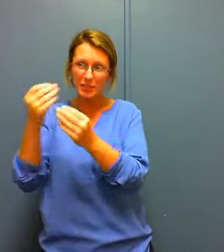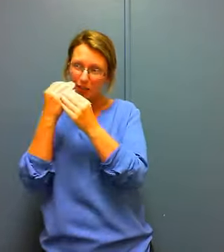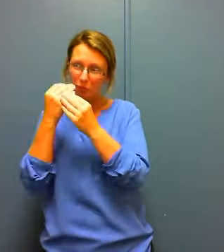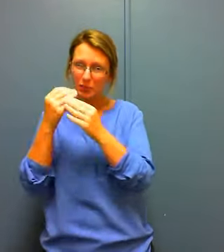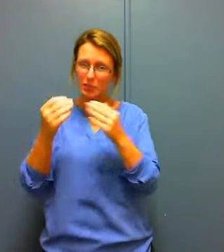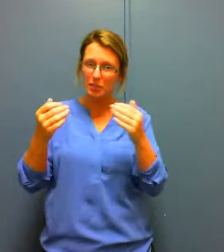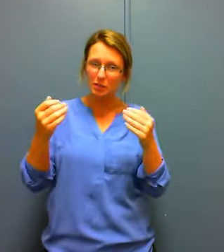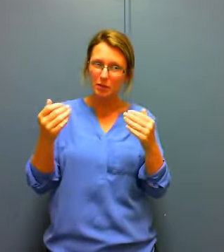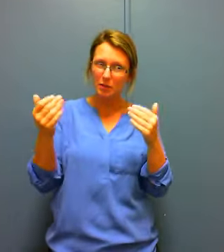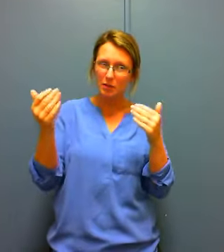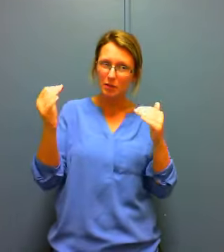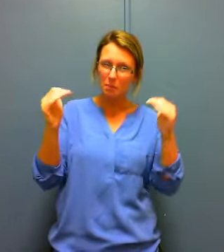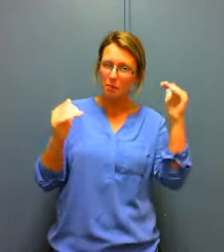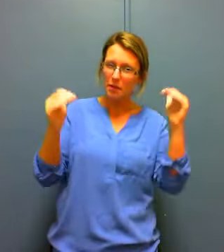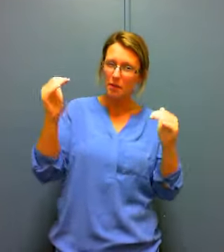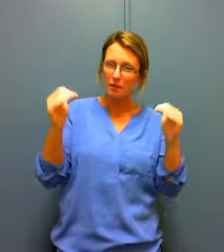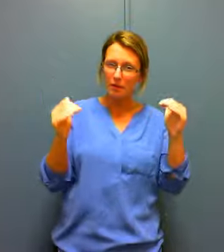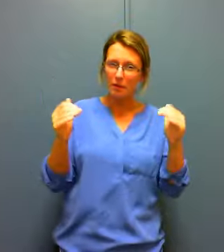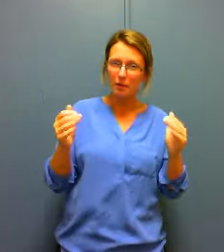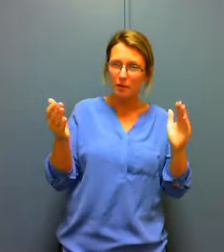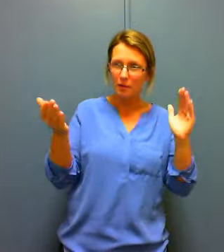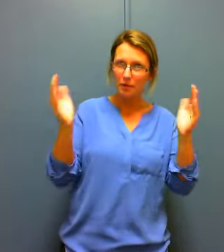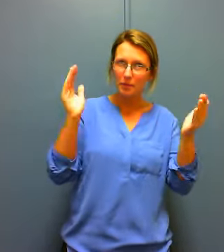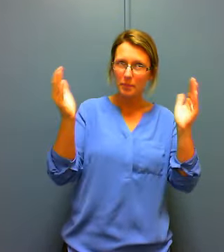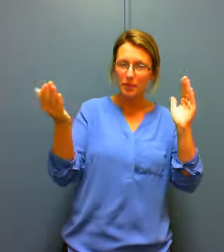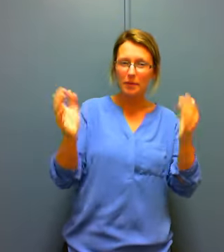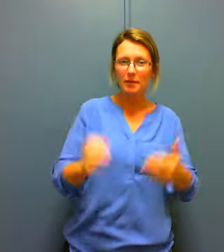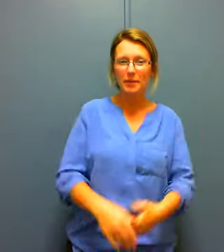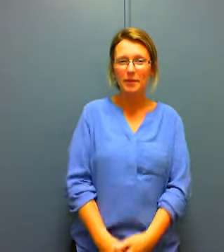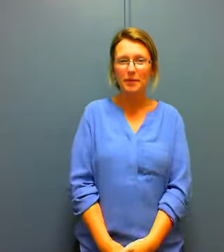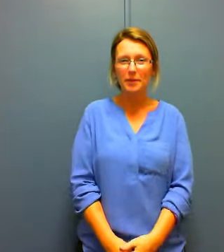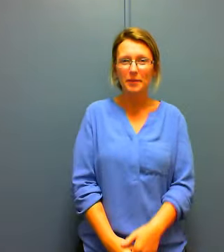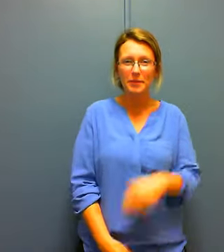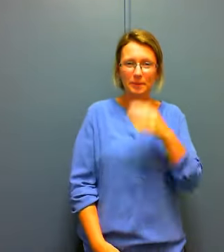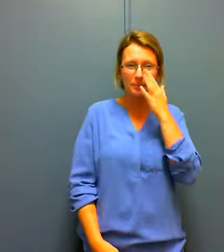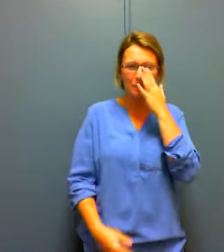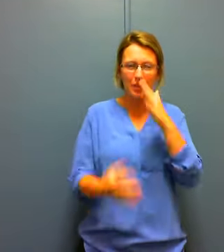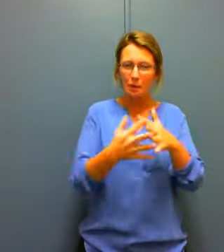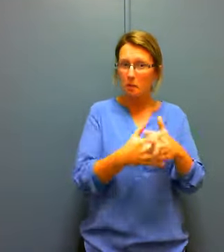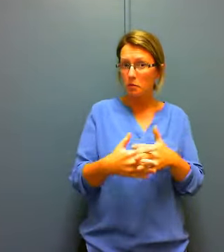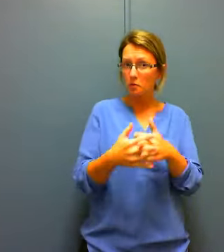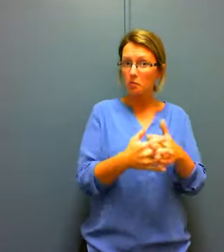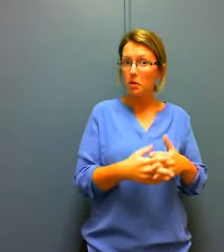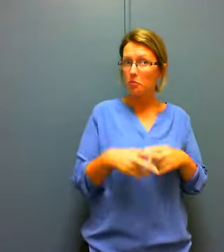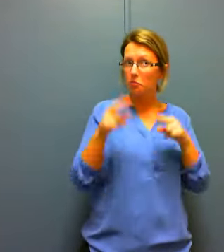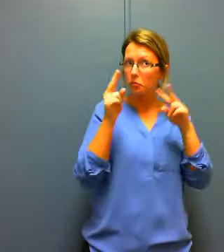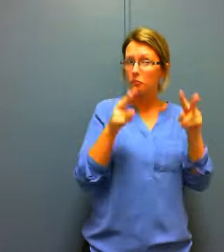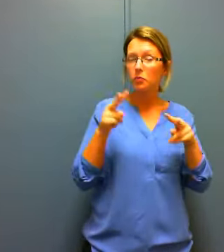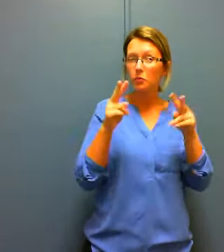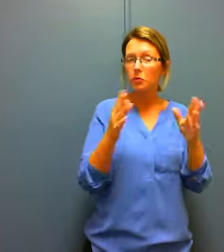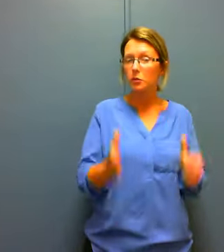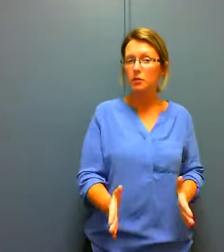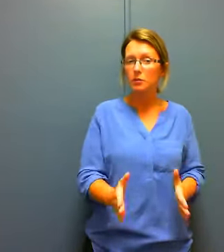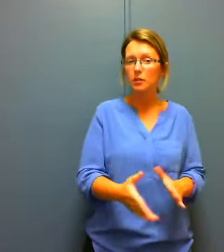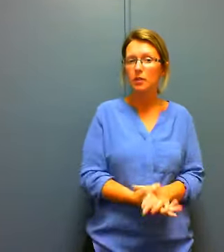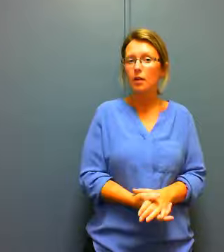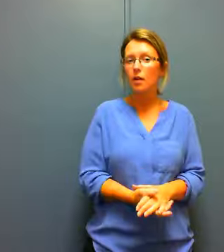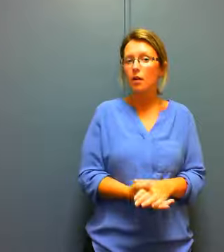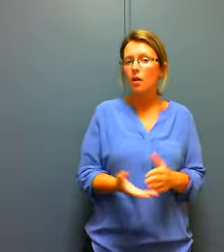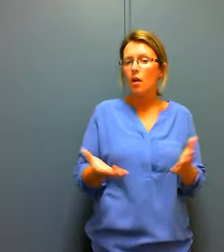noticed yeah so for maybe American viewers what kind of interesting American things should I experience next time maybe